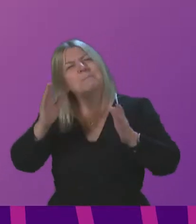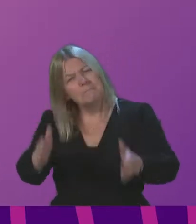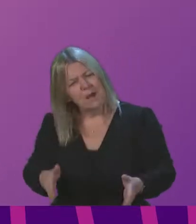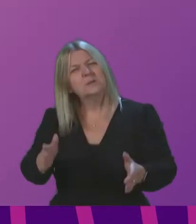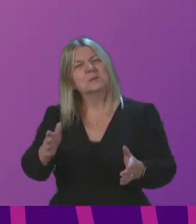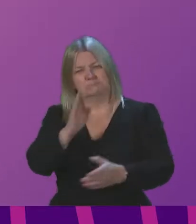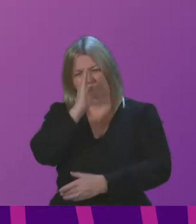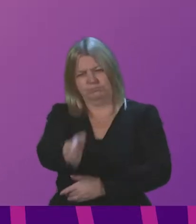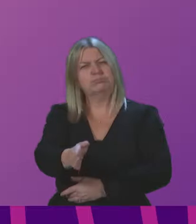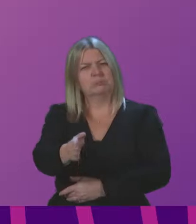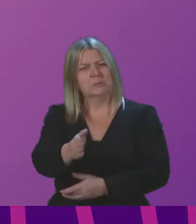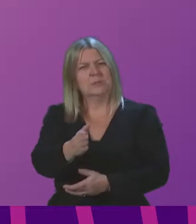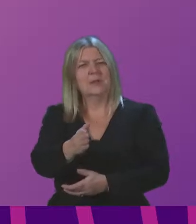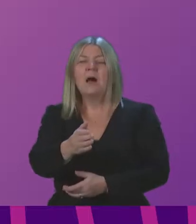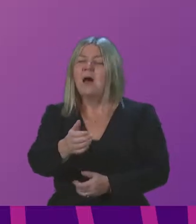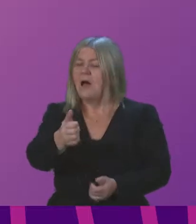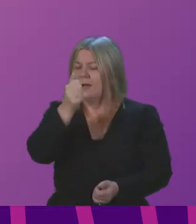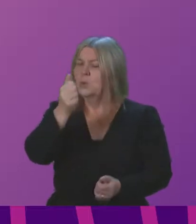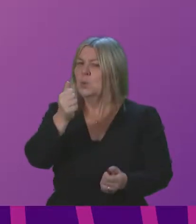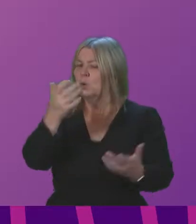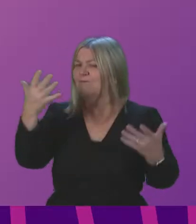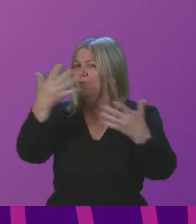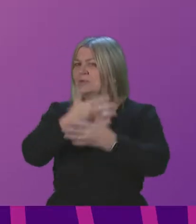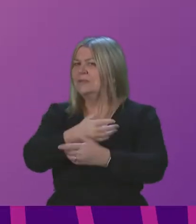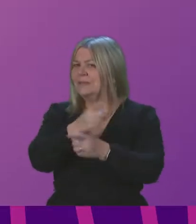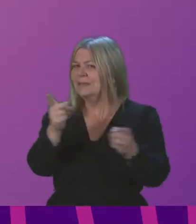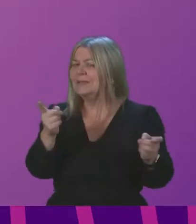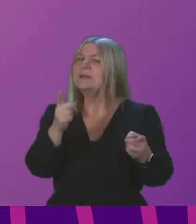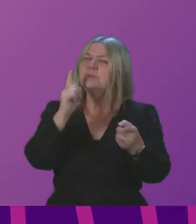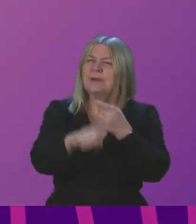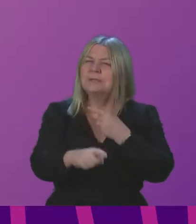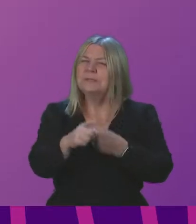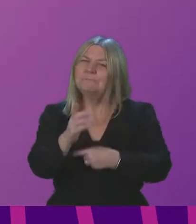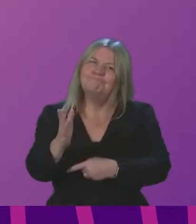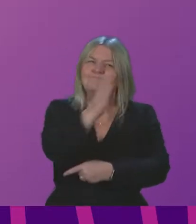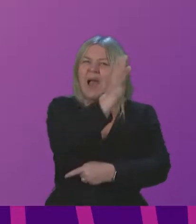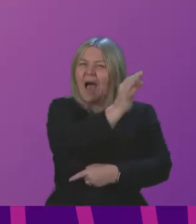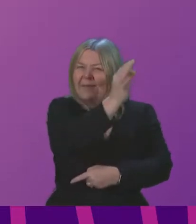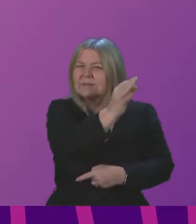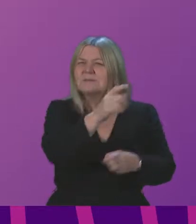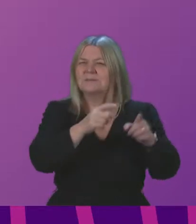that there's been confusion where messages for the islands can be different from those found in national media outlets.